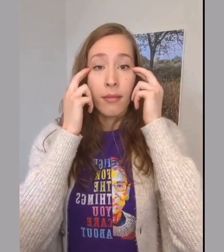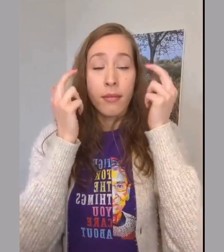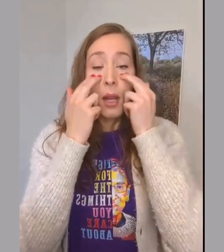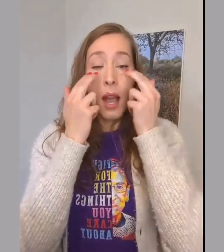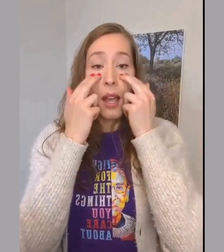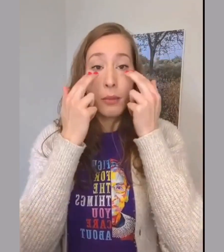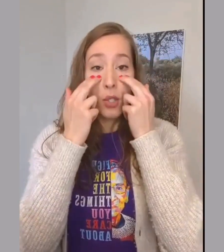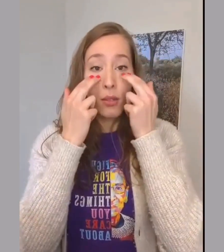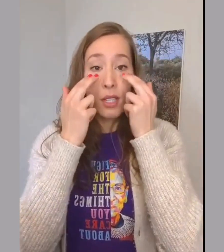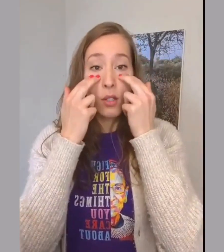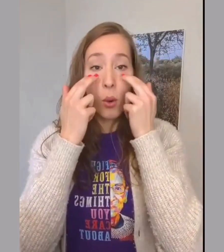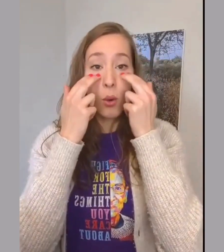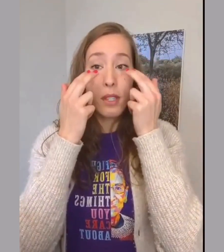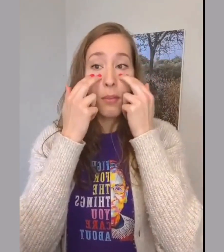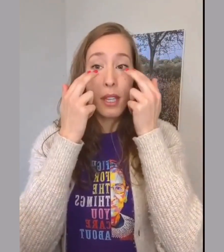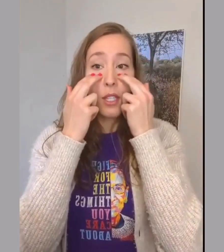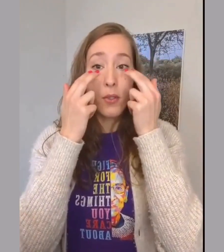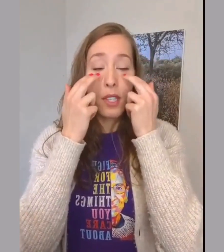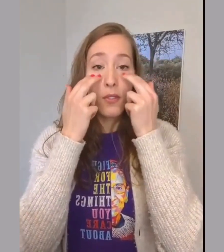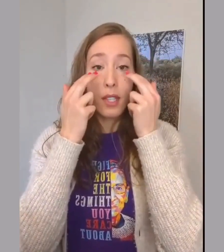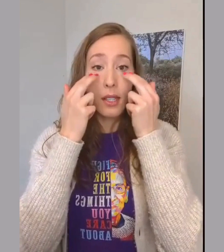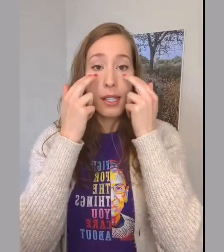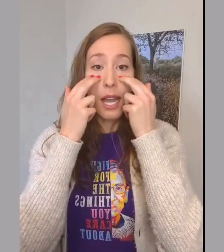I'm choosing to hold space for these feelings now.